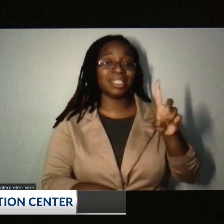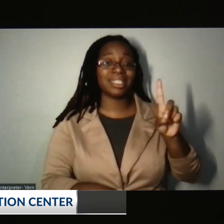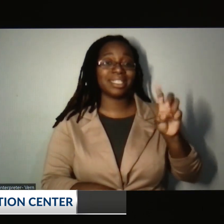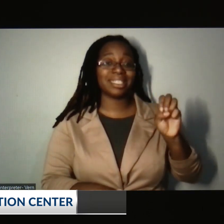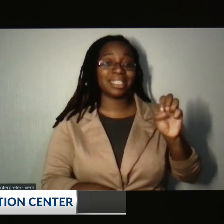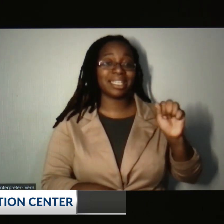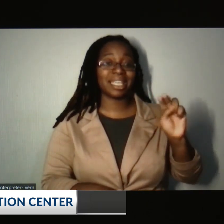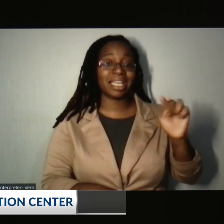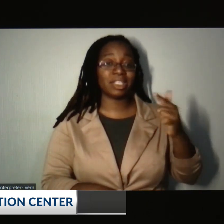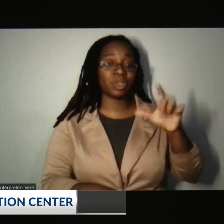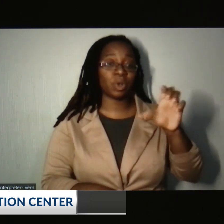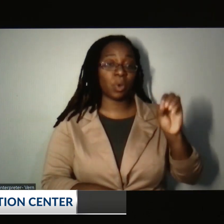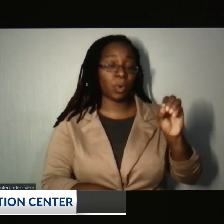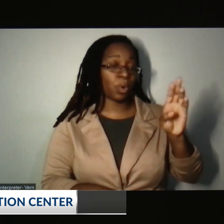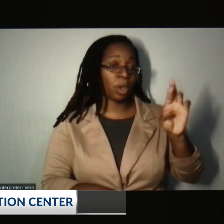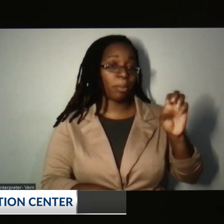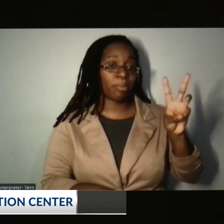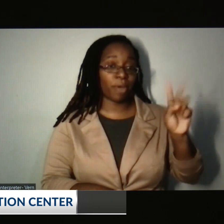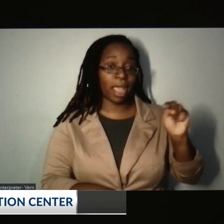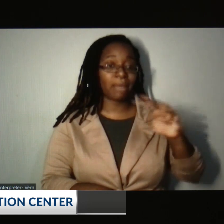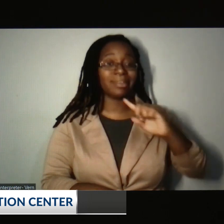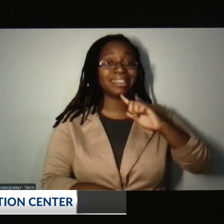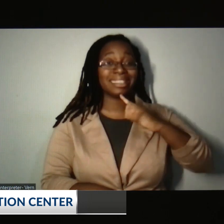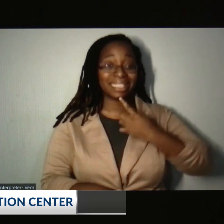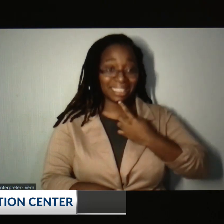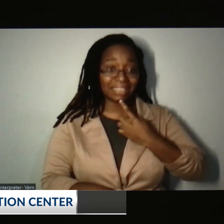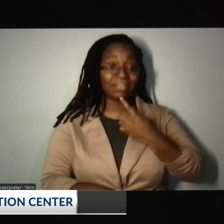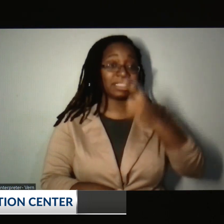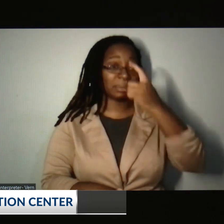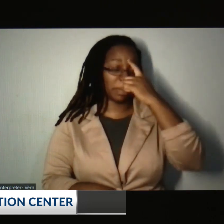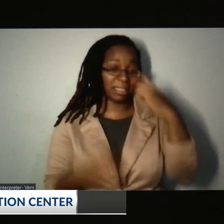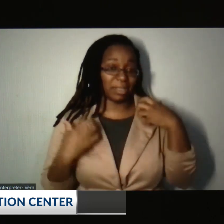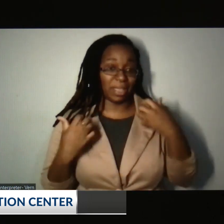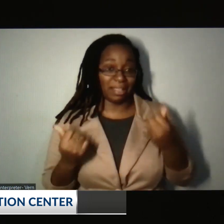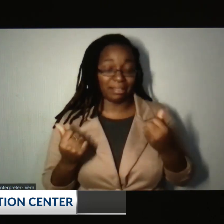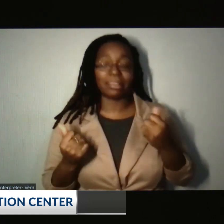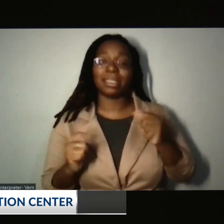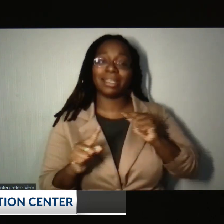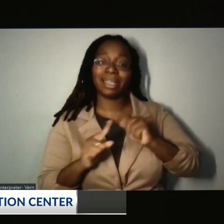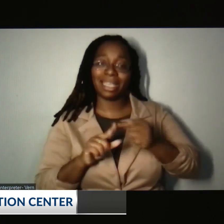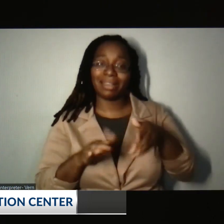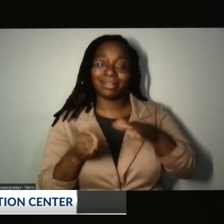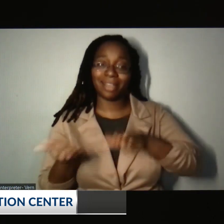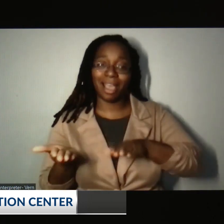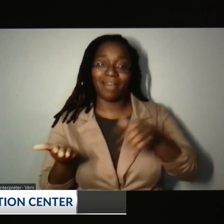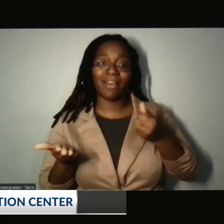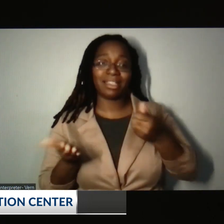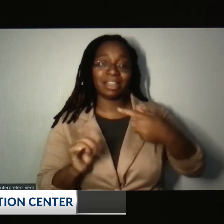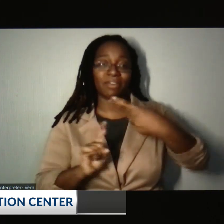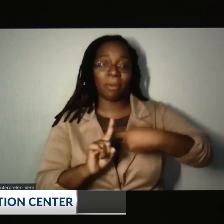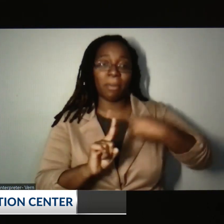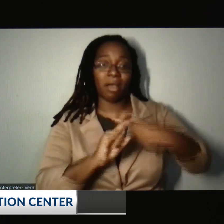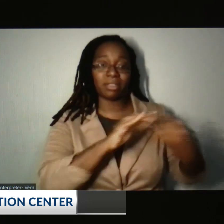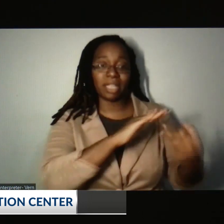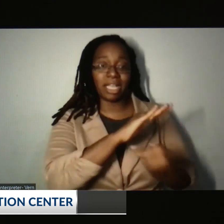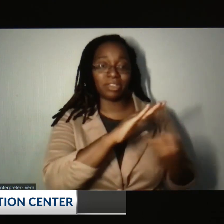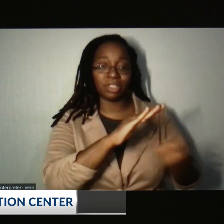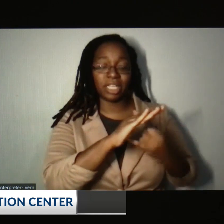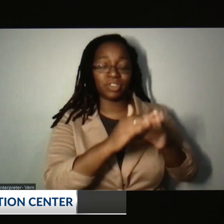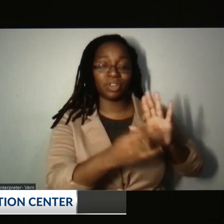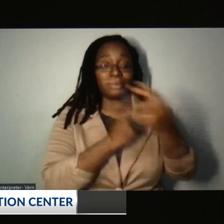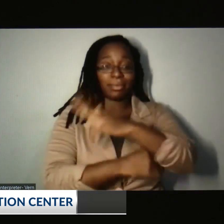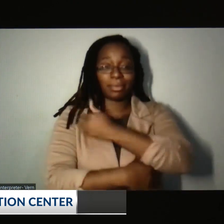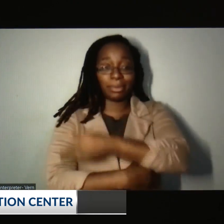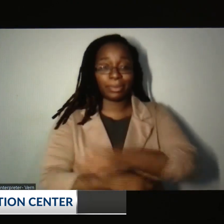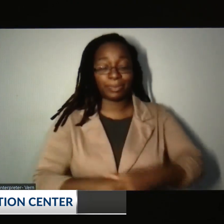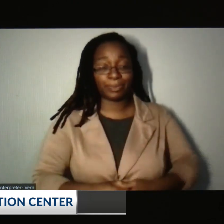with serious mental illness, died after spending months in isolation in the detention center's mental health